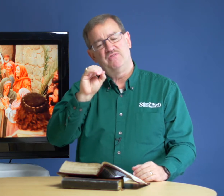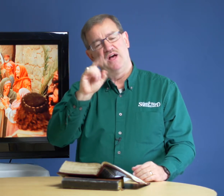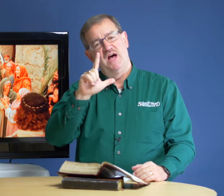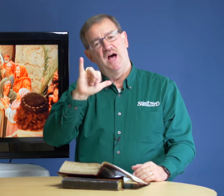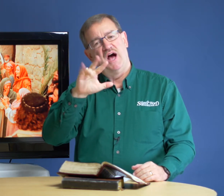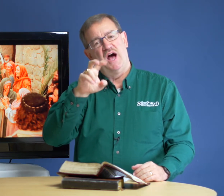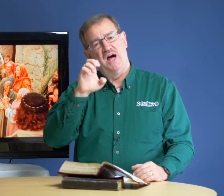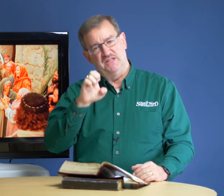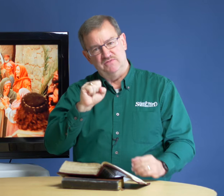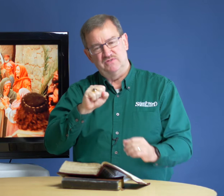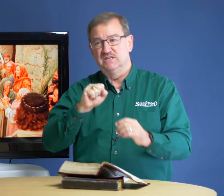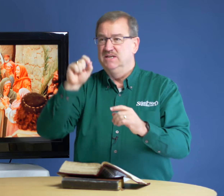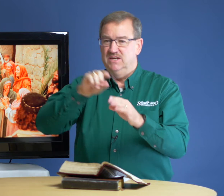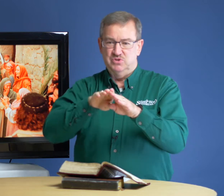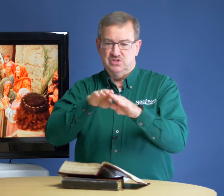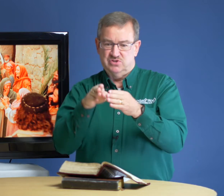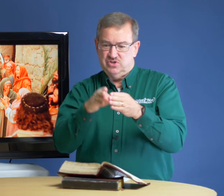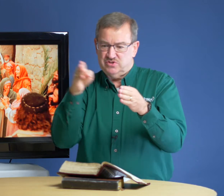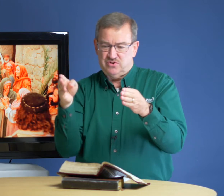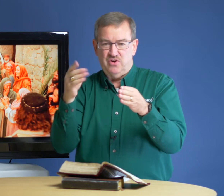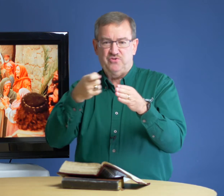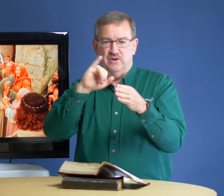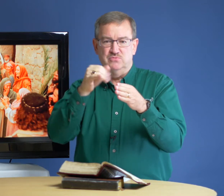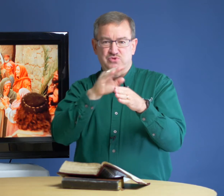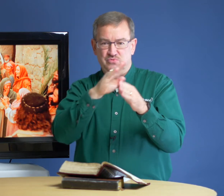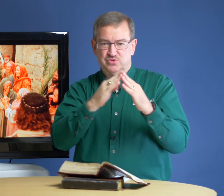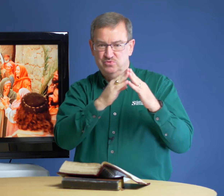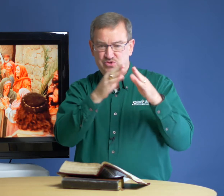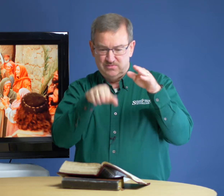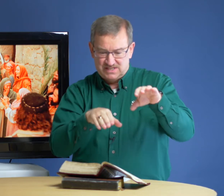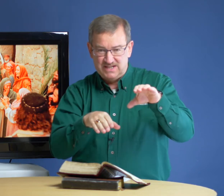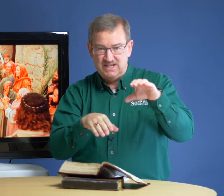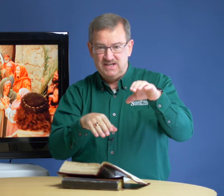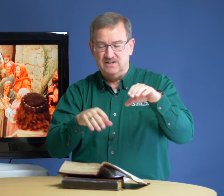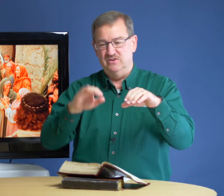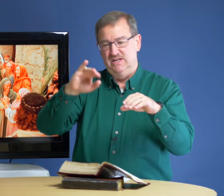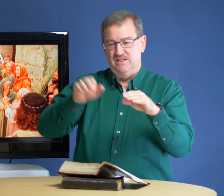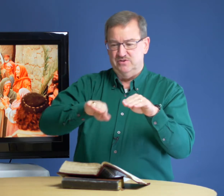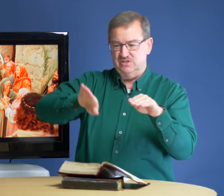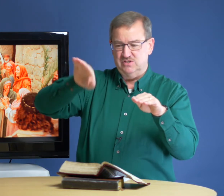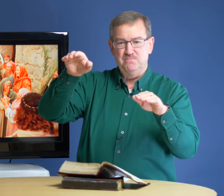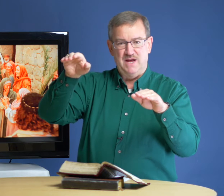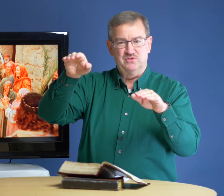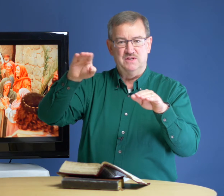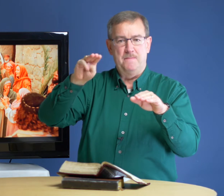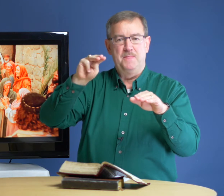Olives, which is just across from Jerusalem city here. There's this little mountain, mountain, the